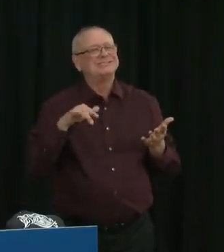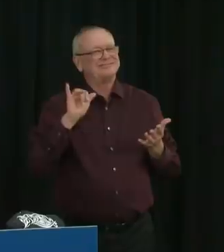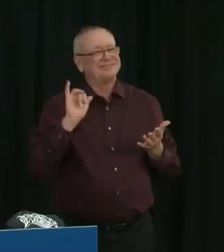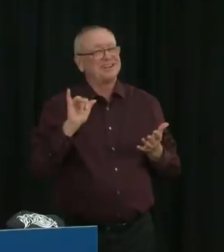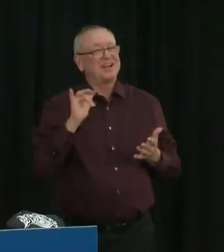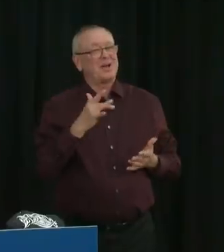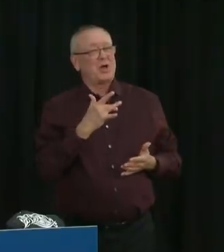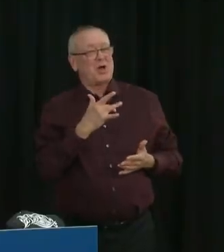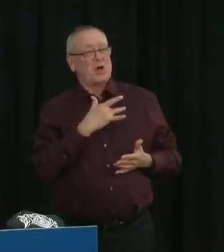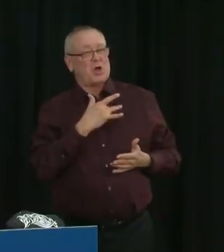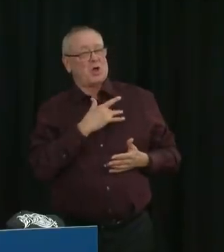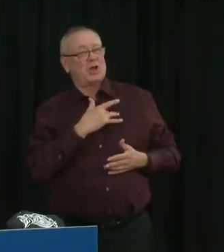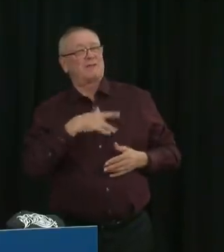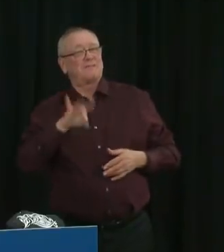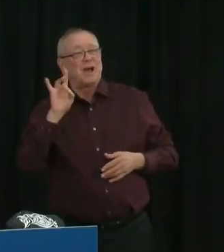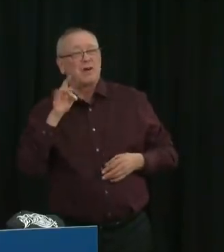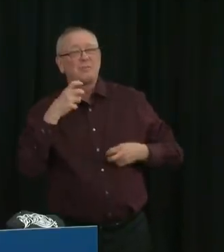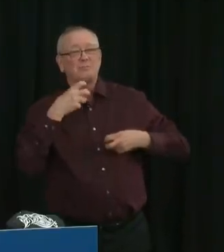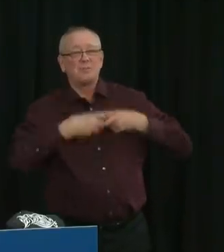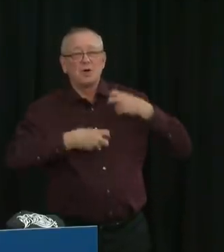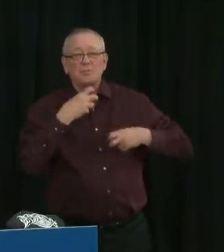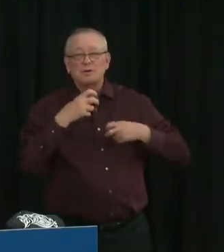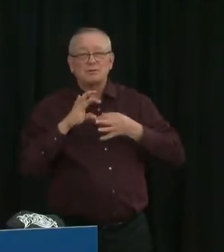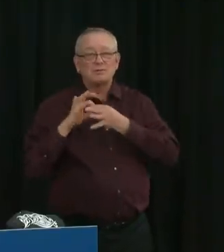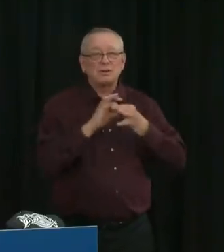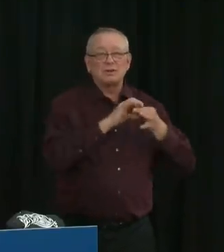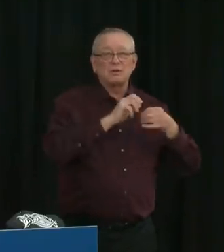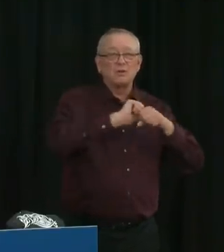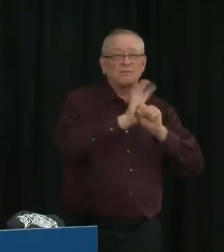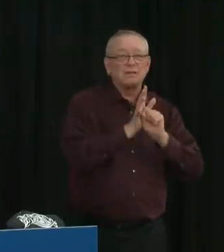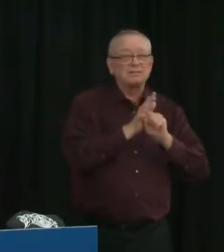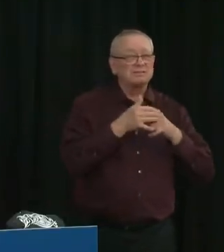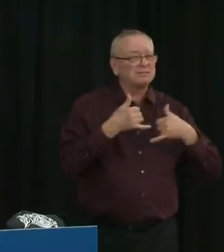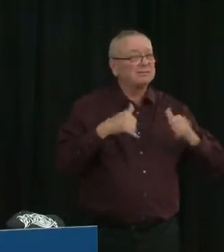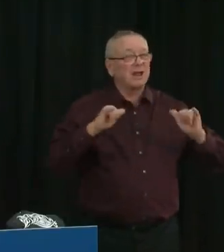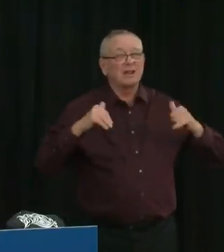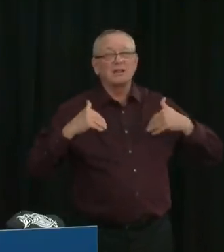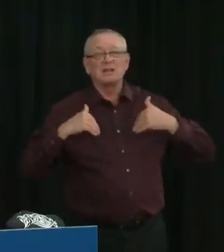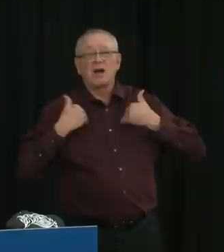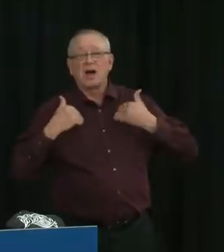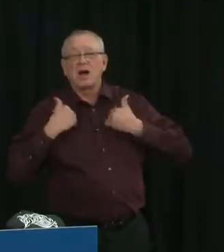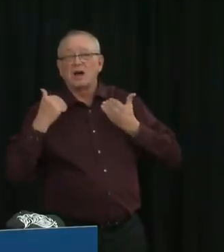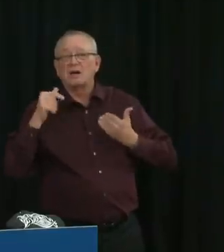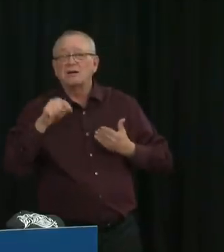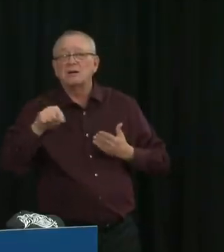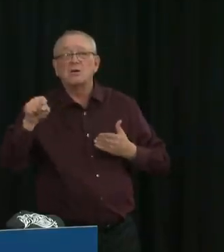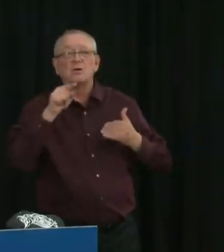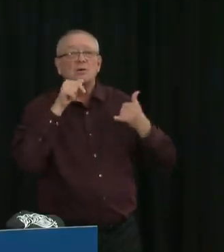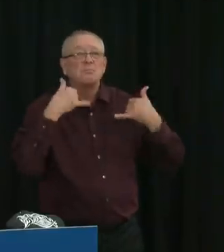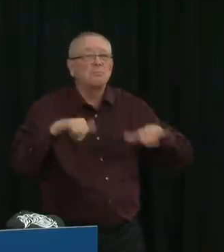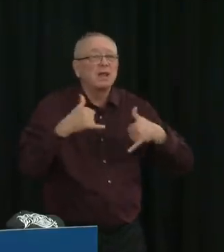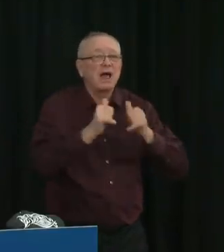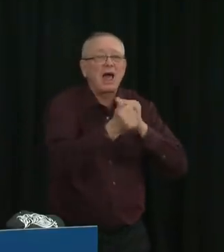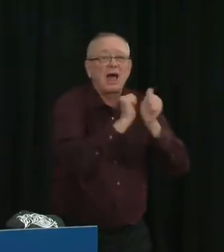and that these can affect younger people, including athletes, and that the long-term risks are unknown.